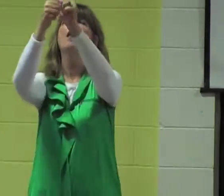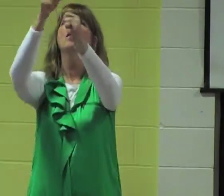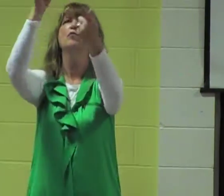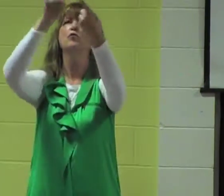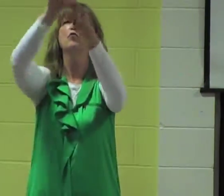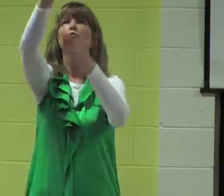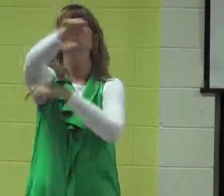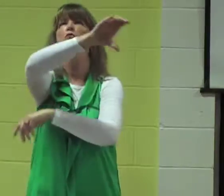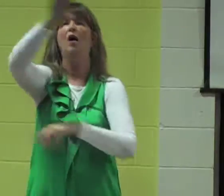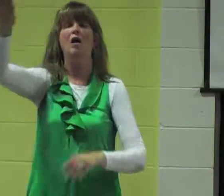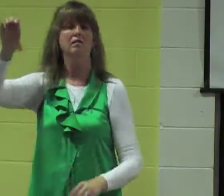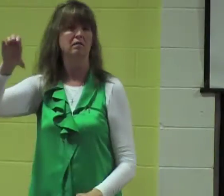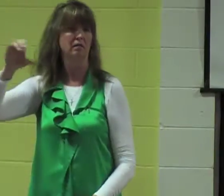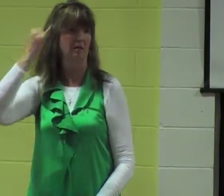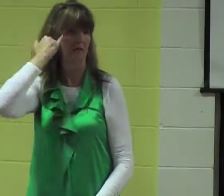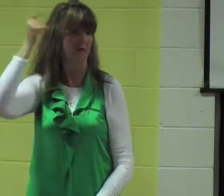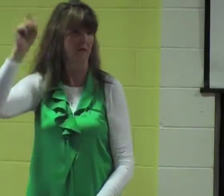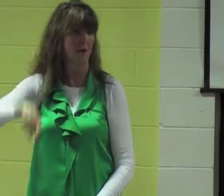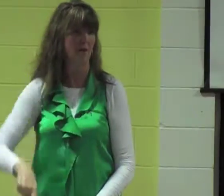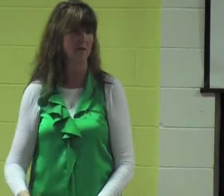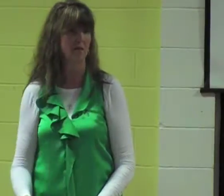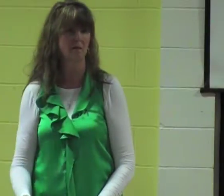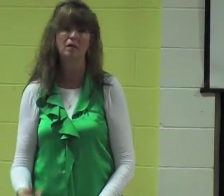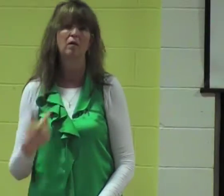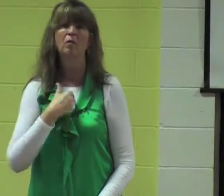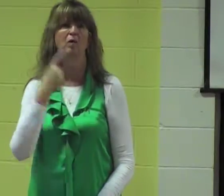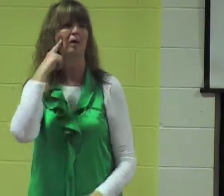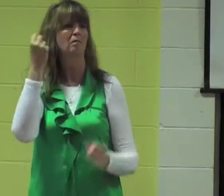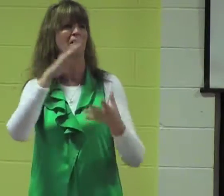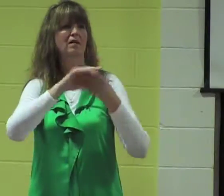follow him to the cross if necessary.